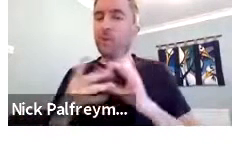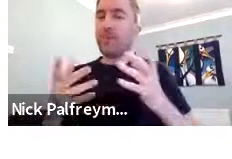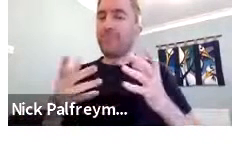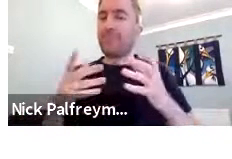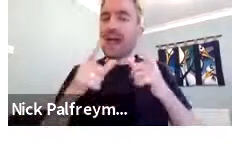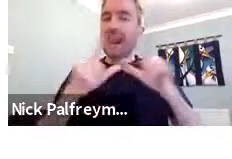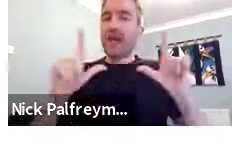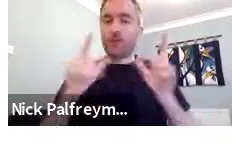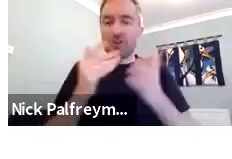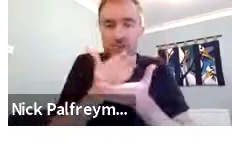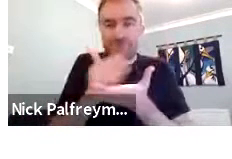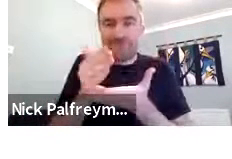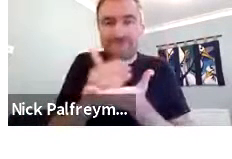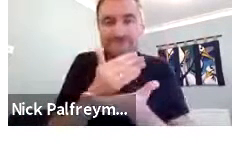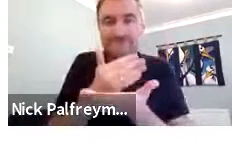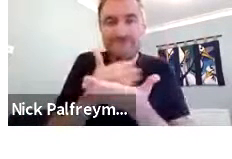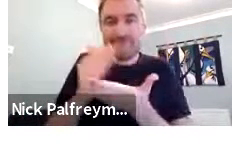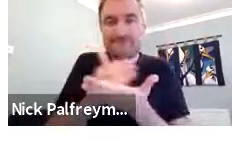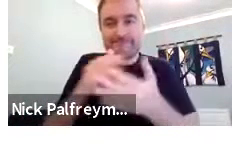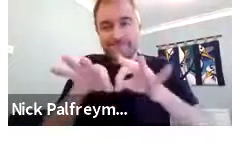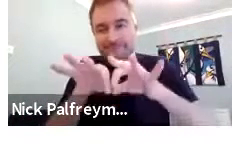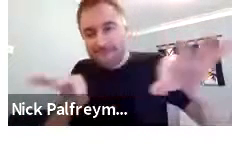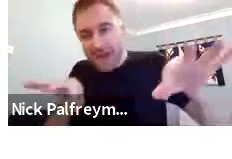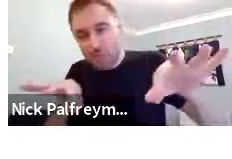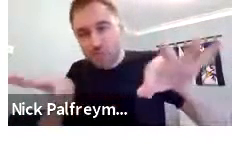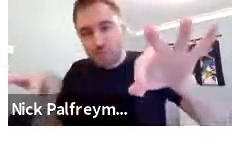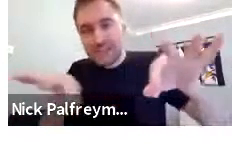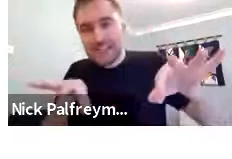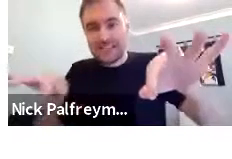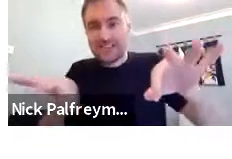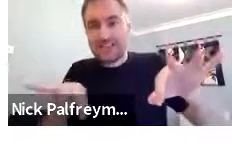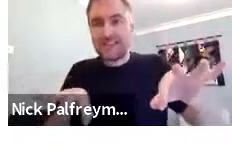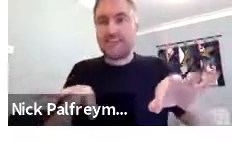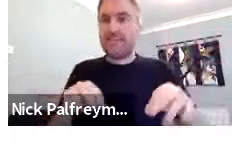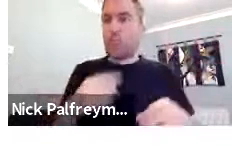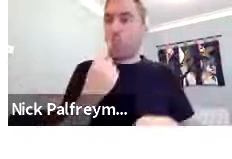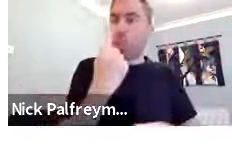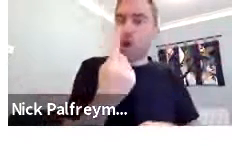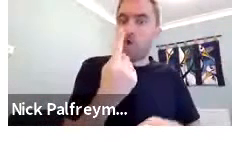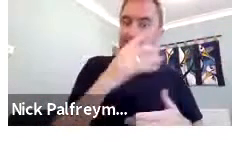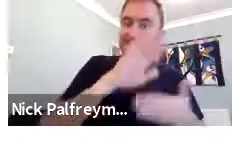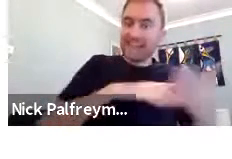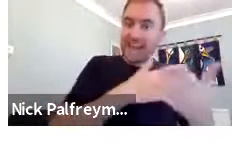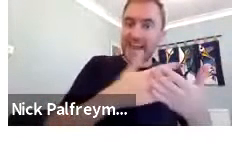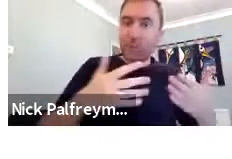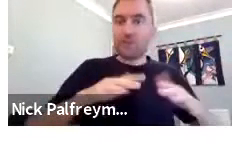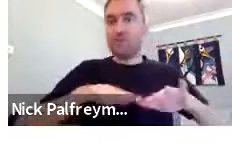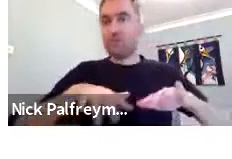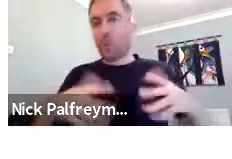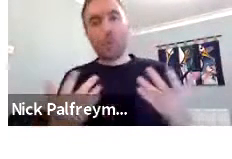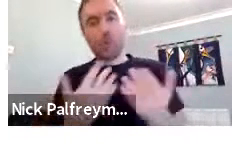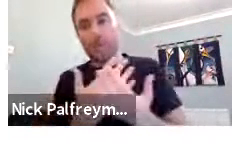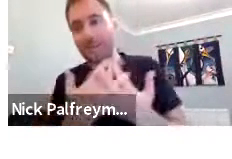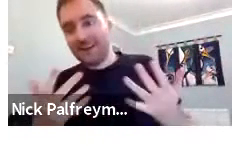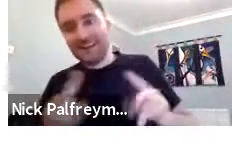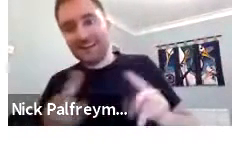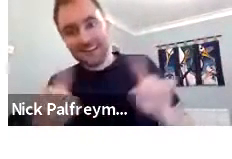But there are some questions linked with language delineation. So